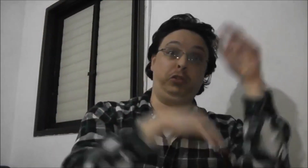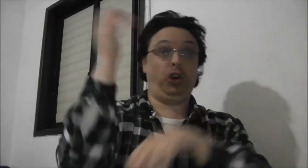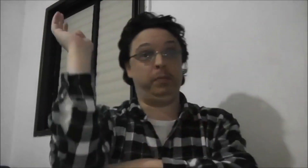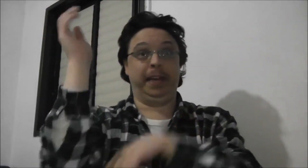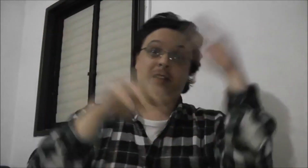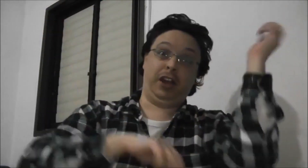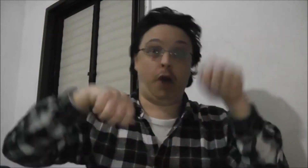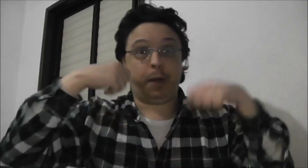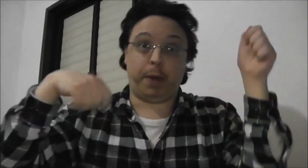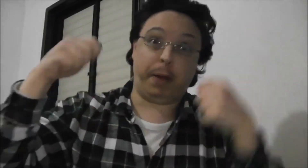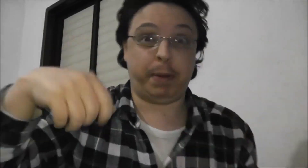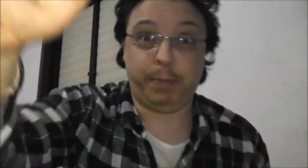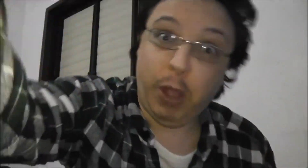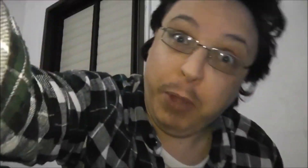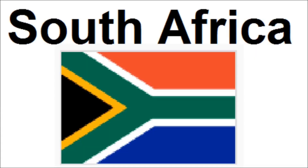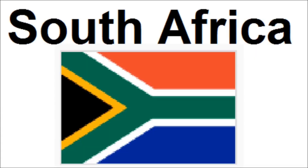dog meat. Canada,